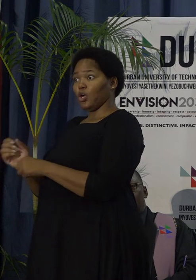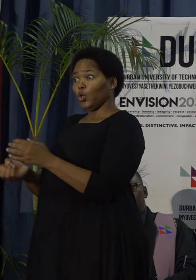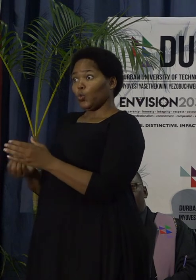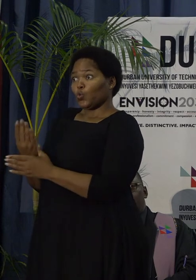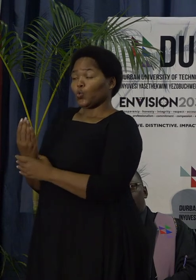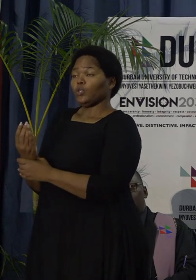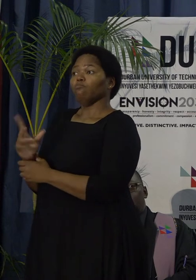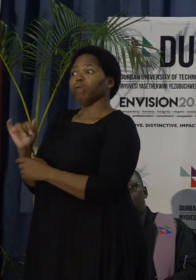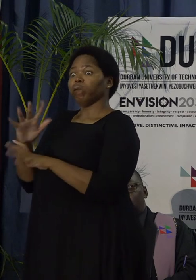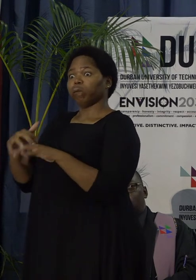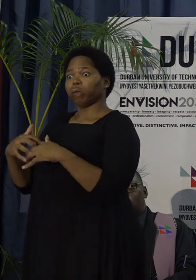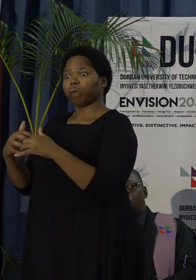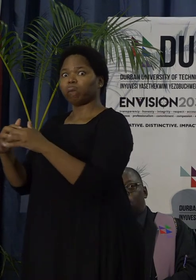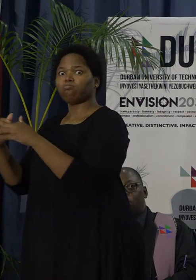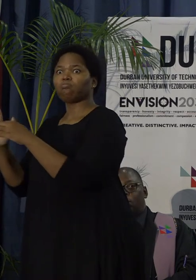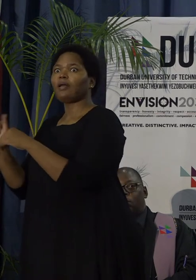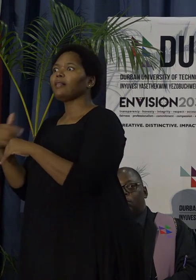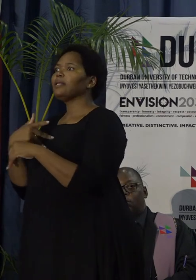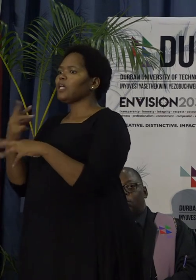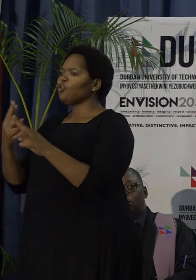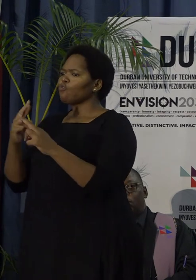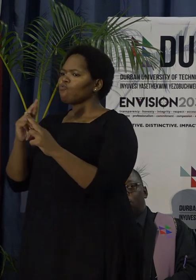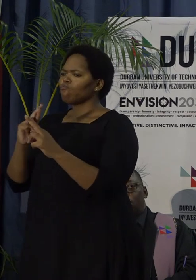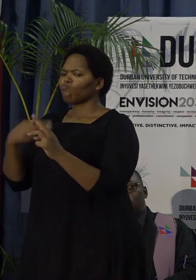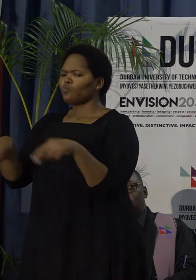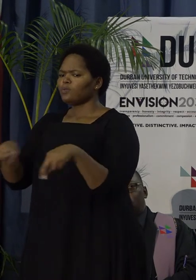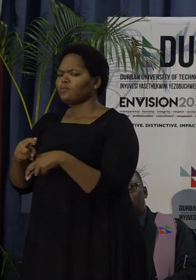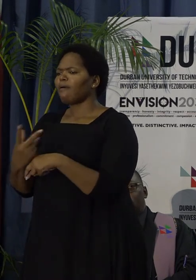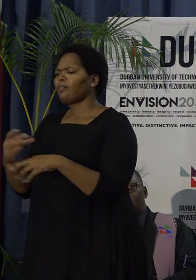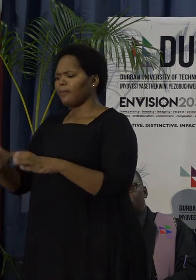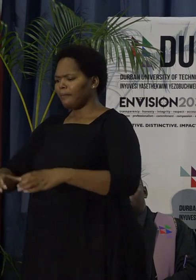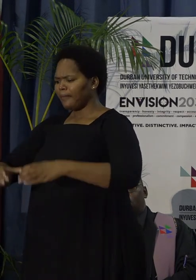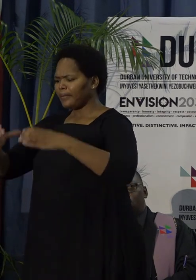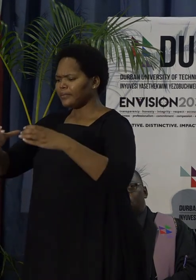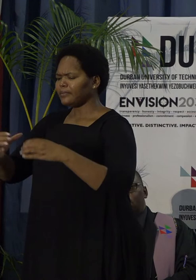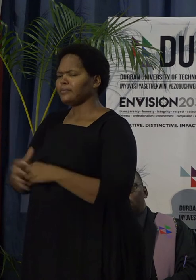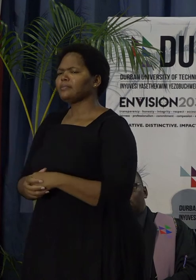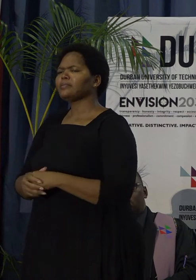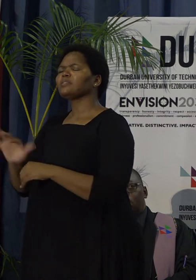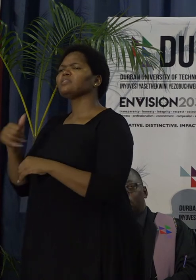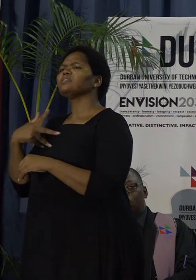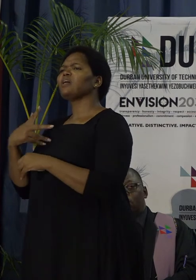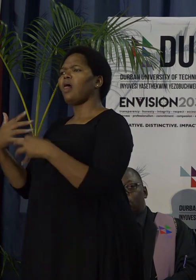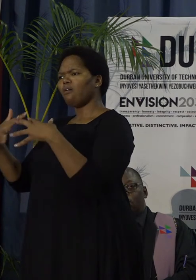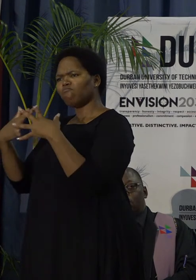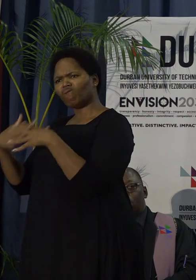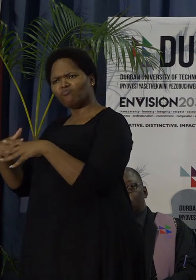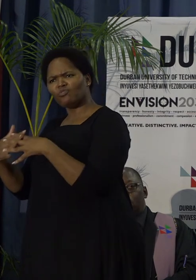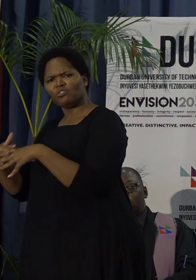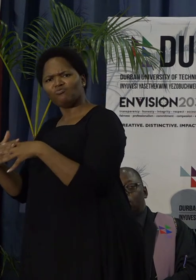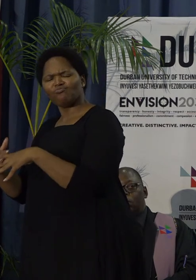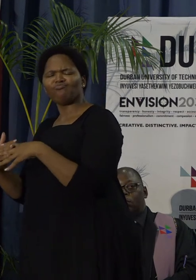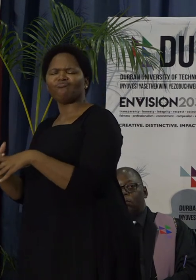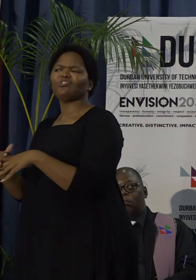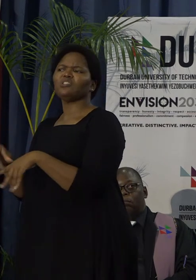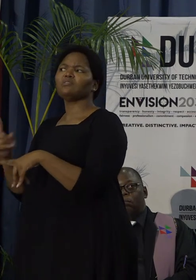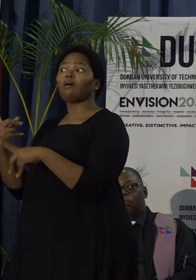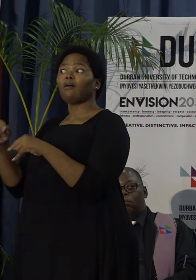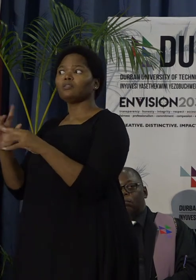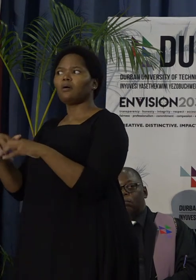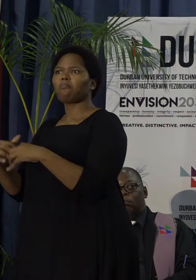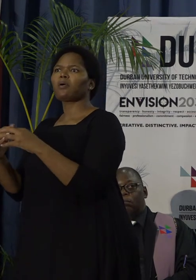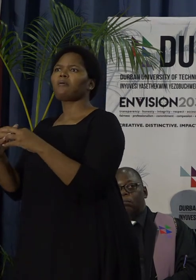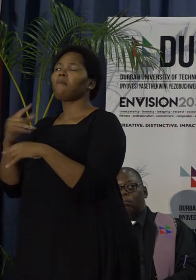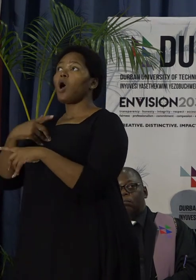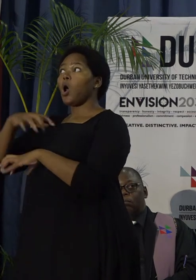implemented including the installation of recycling bins and reverse vending machines. There is a rain